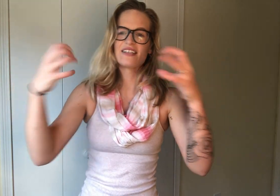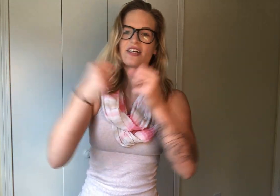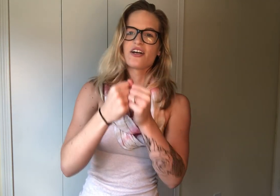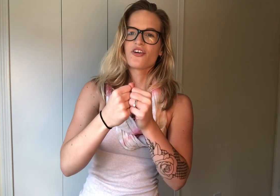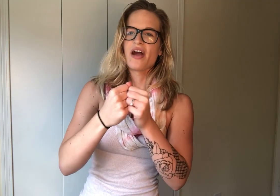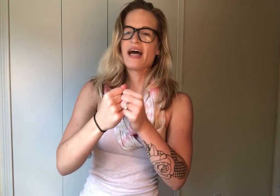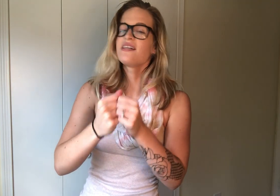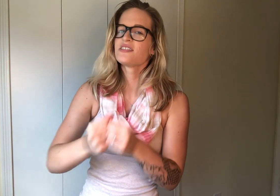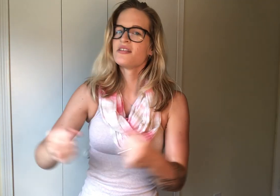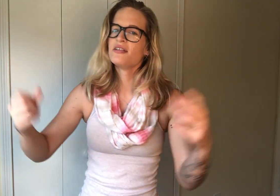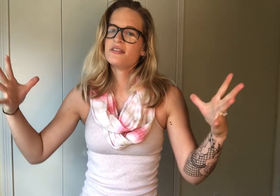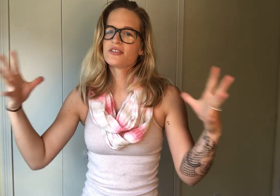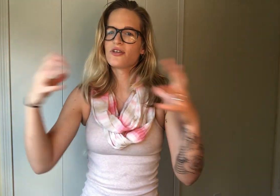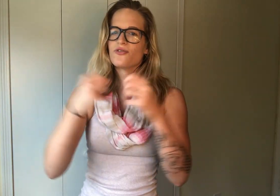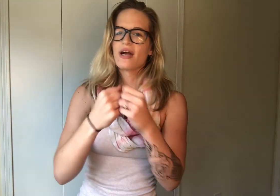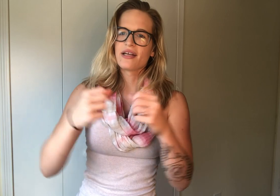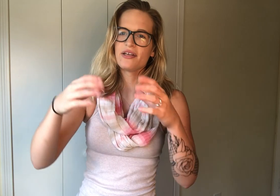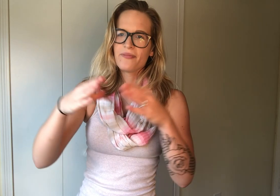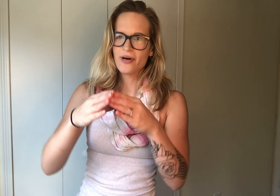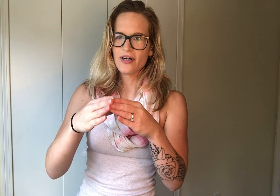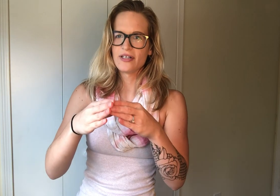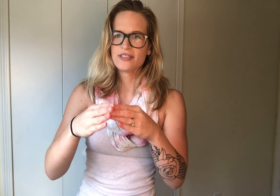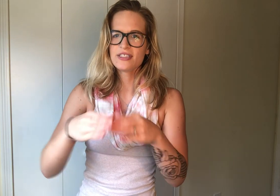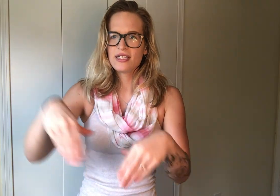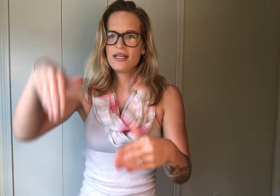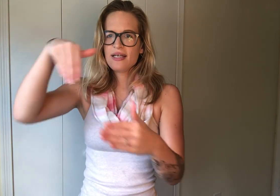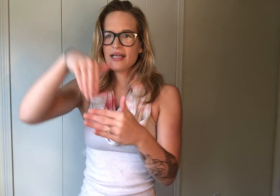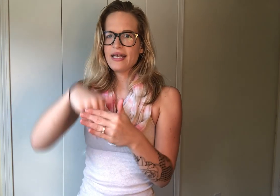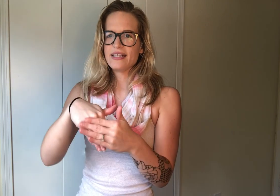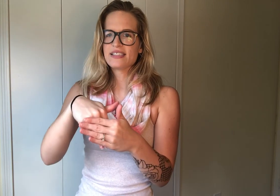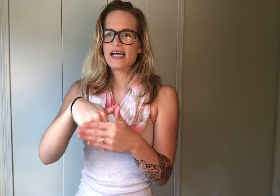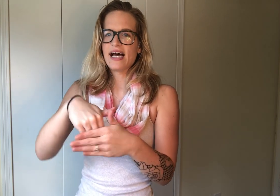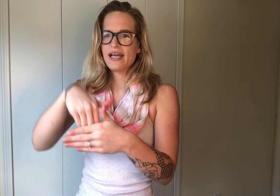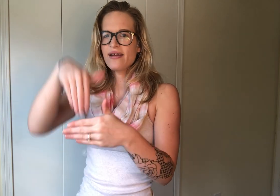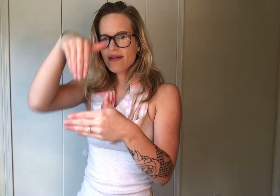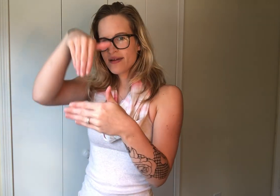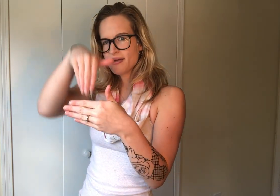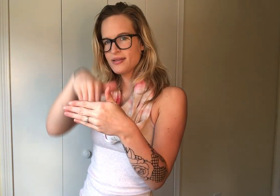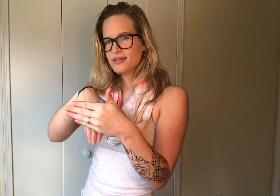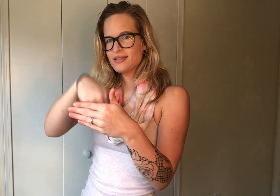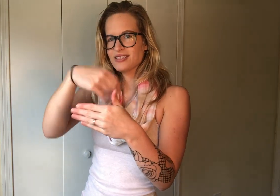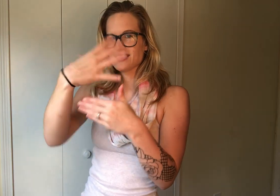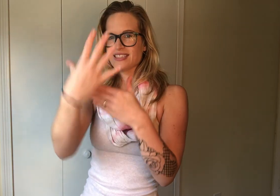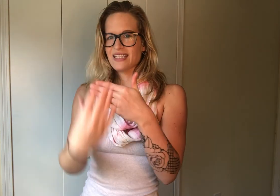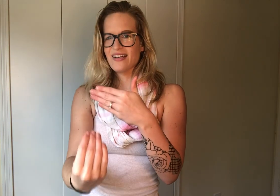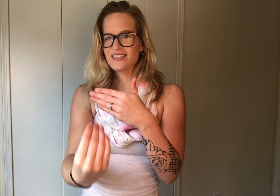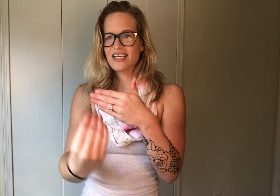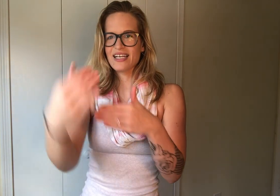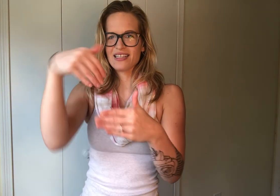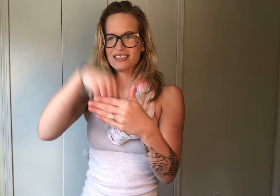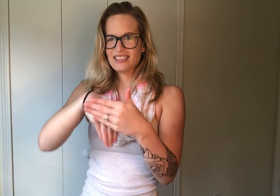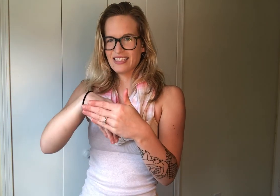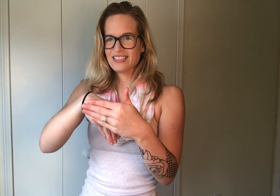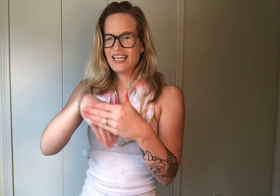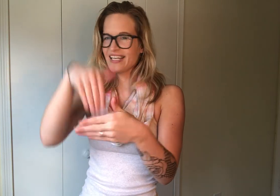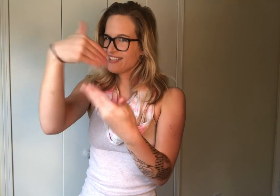of like a crash. So wrecking balls. Inside. So this is outside, this is inside.